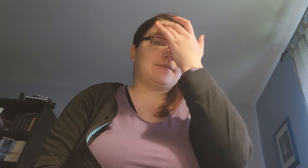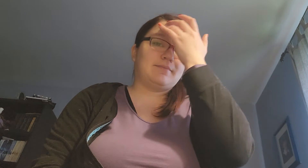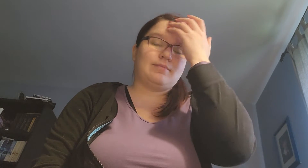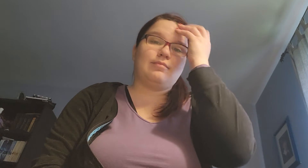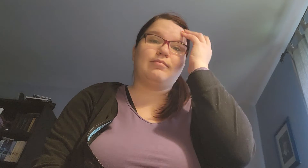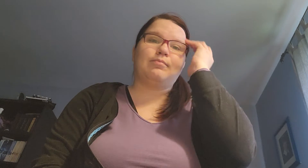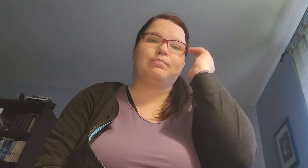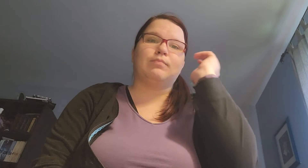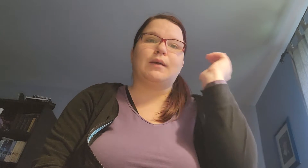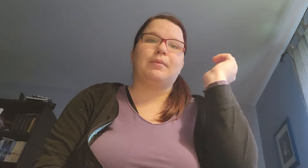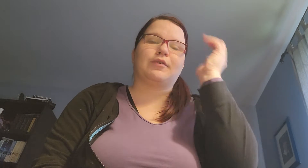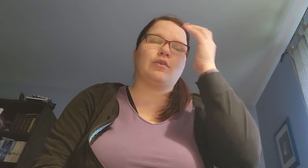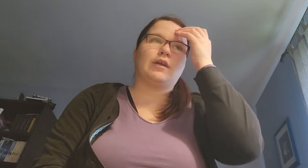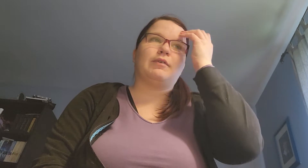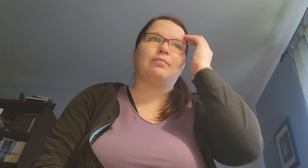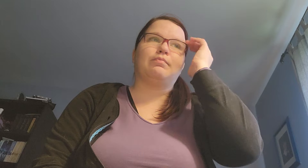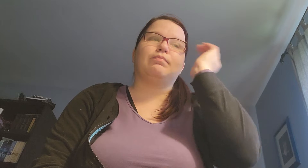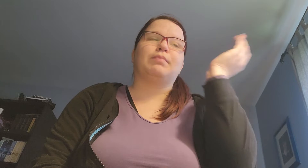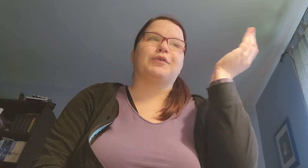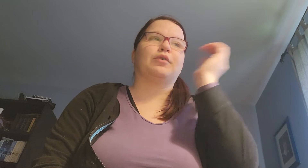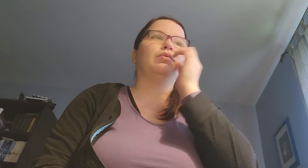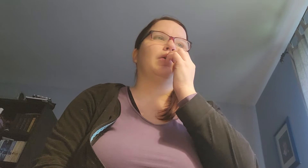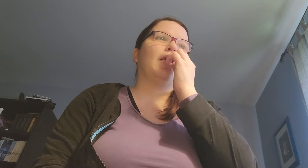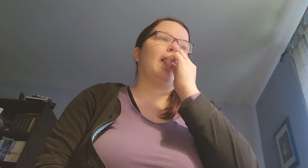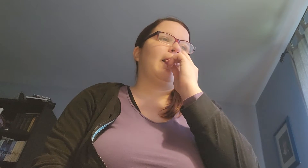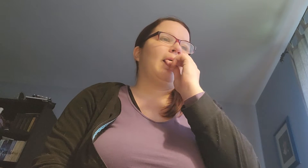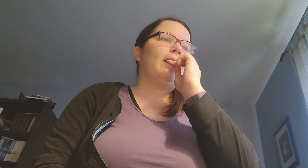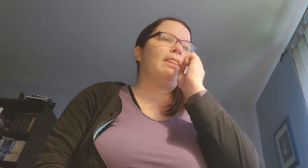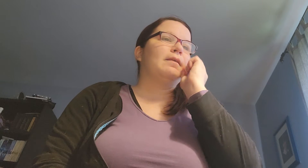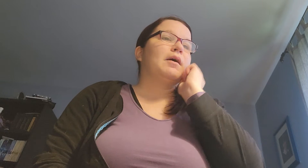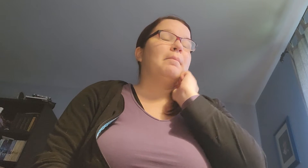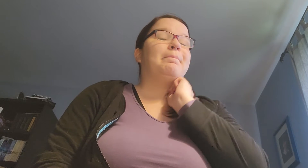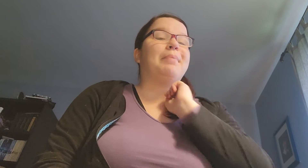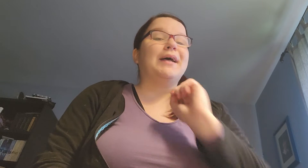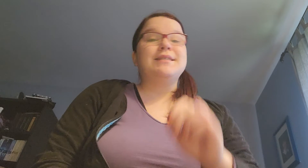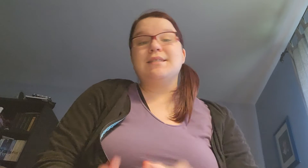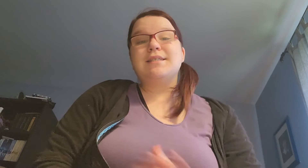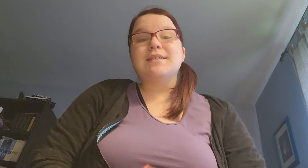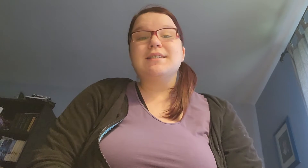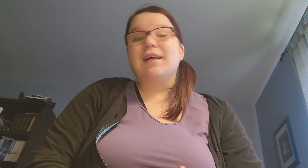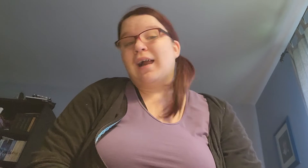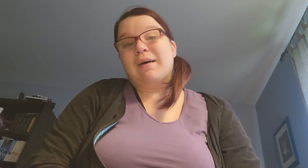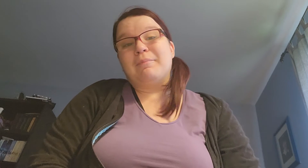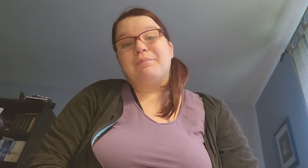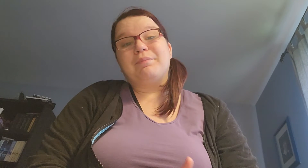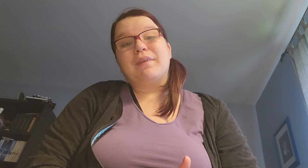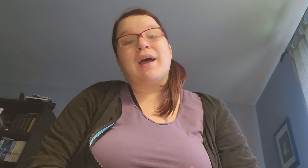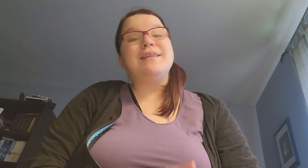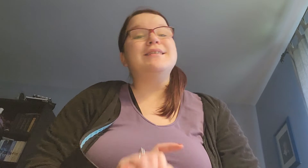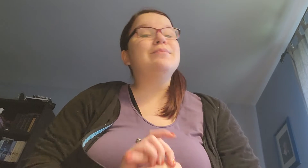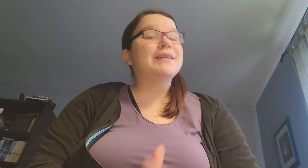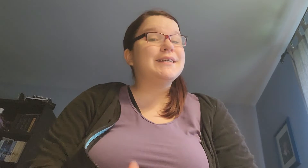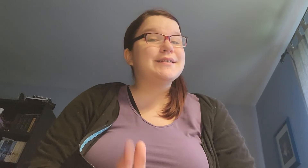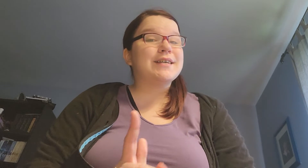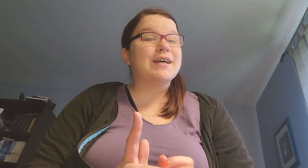my personal life is personal. But, um, I did release the